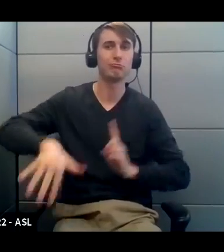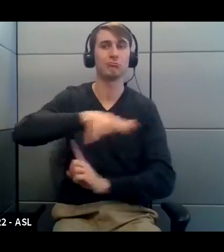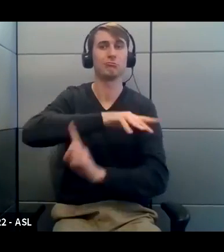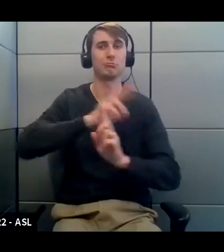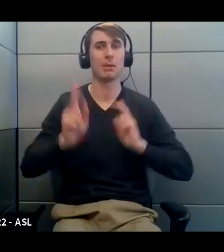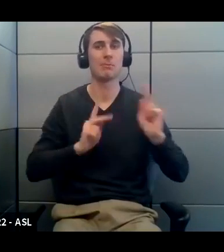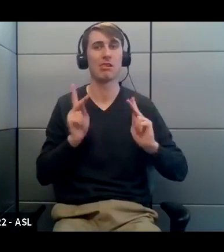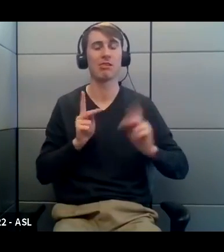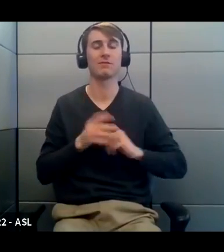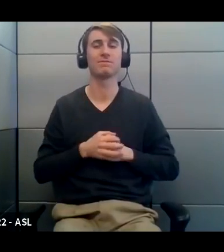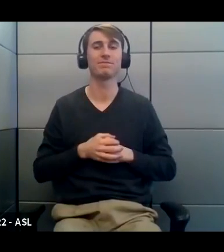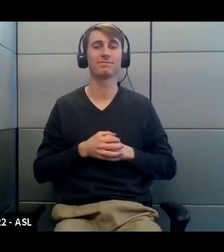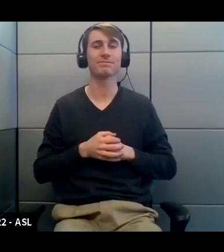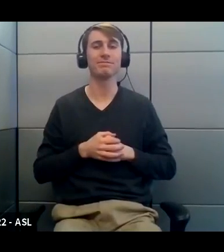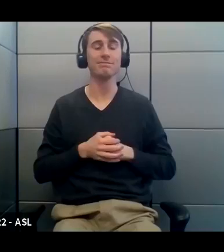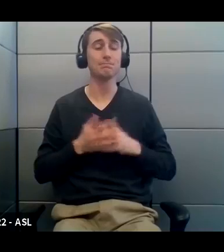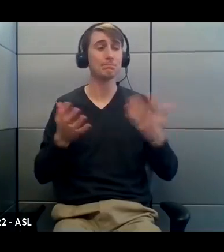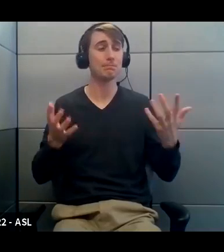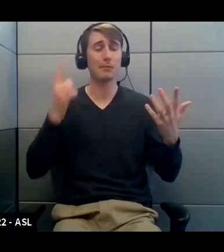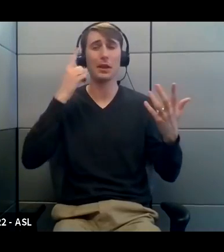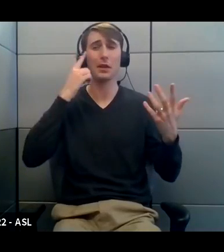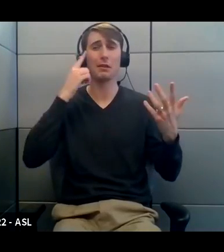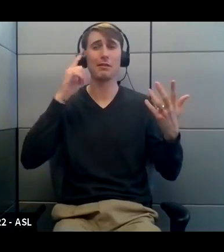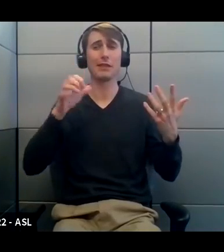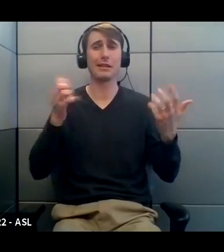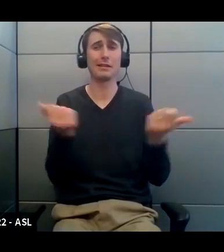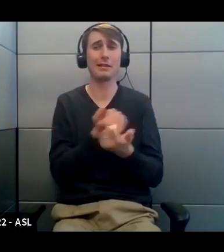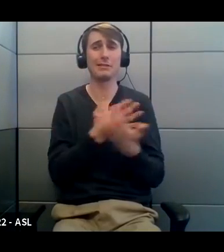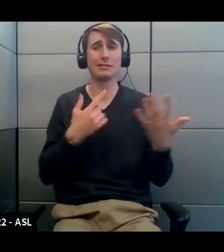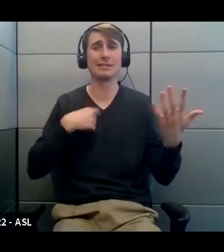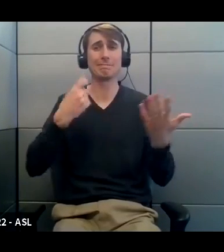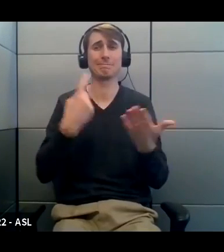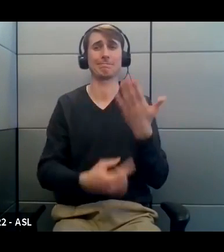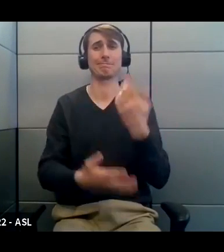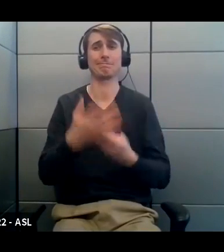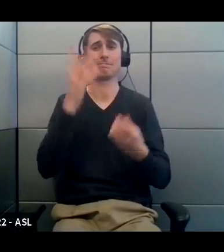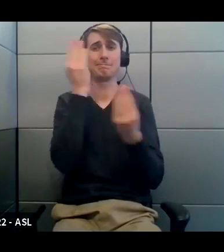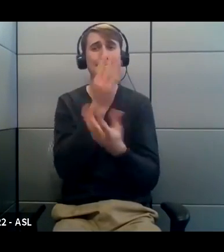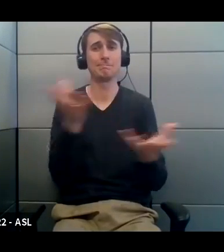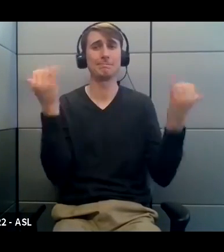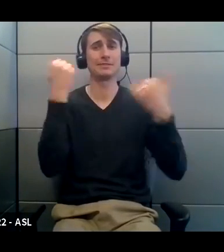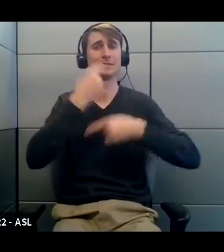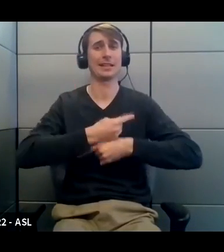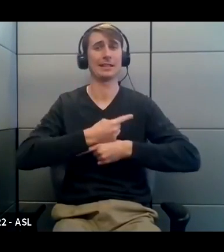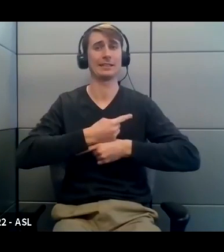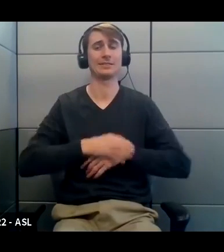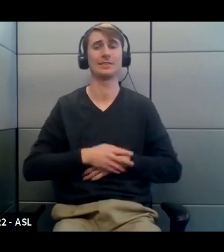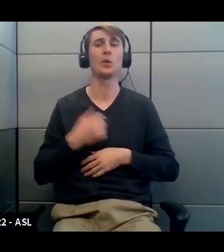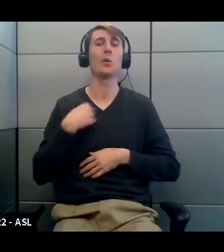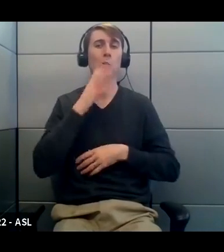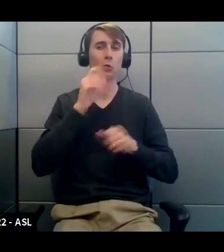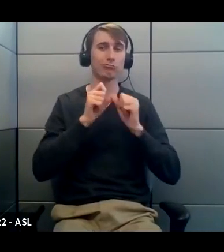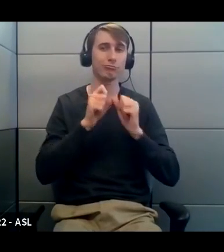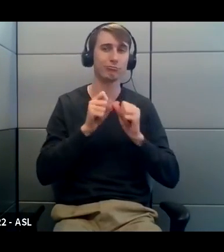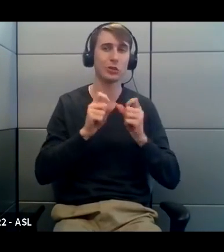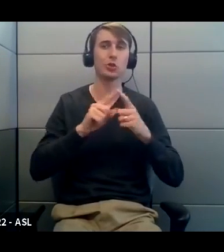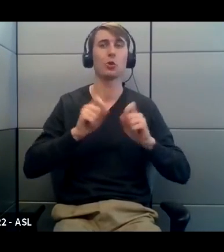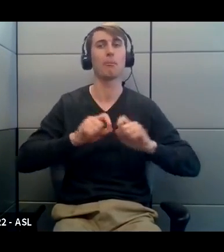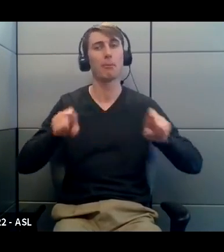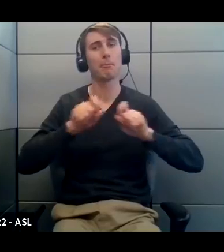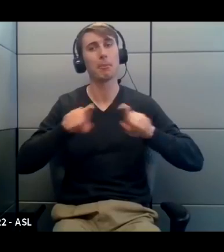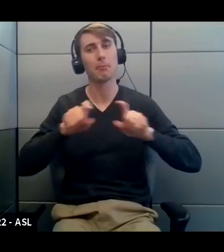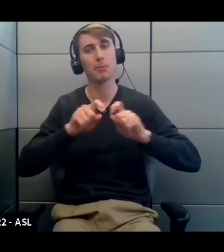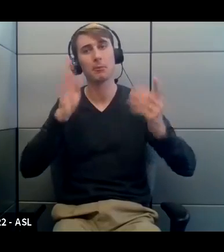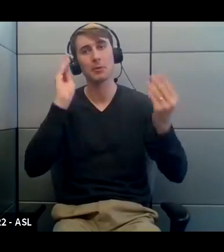I think that's all we really need to cover for today. We will continue to post updates on here about